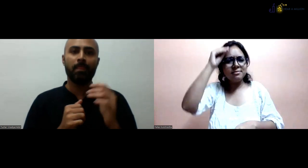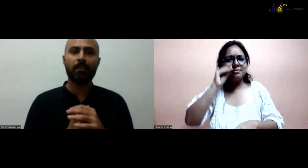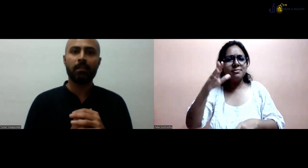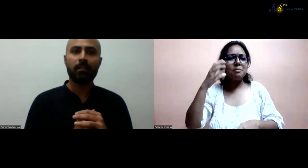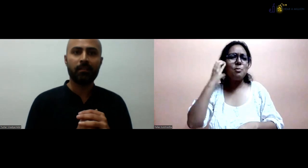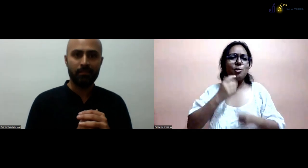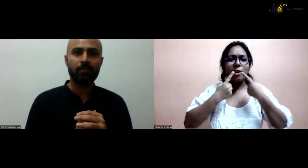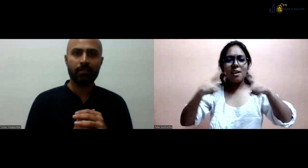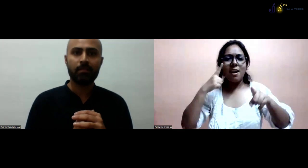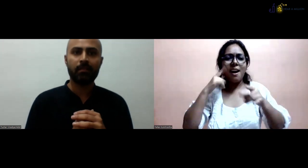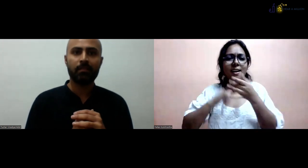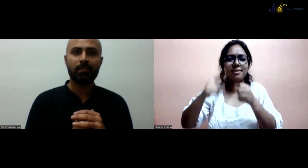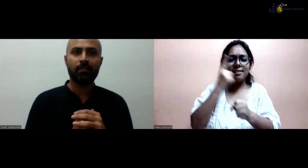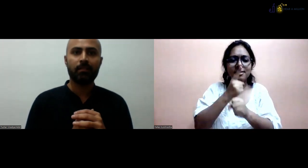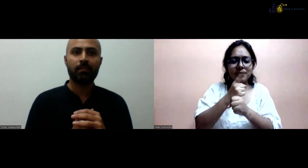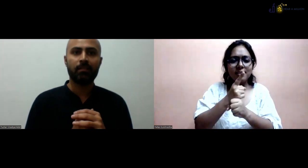opportunities, is it?